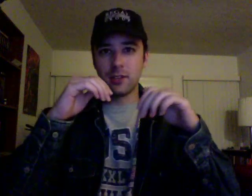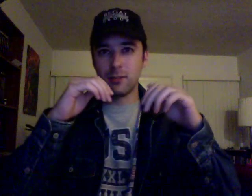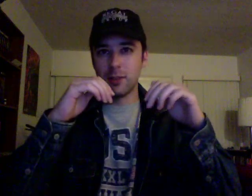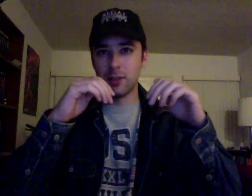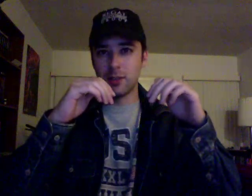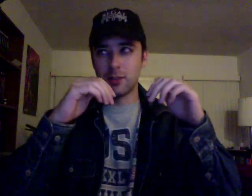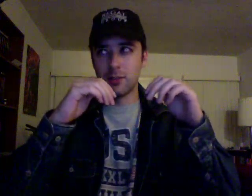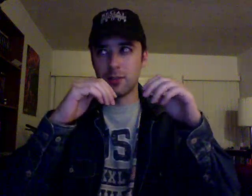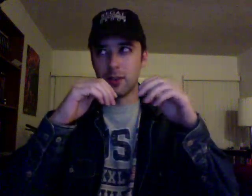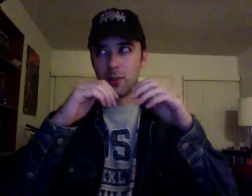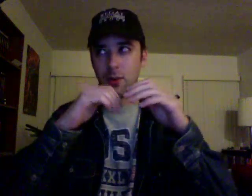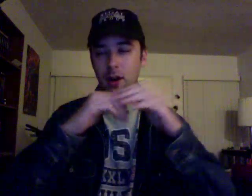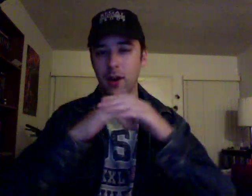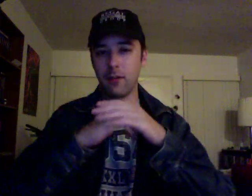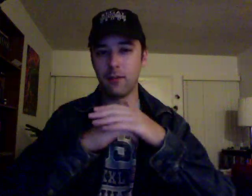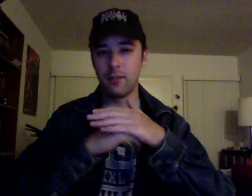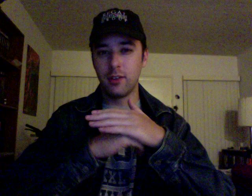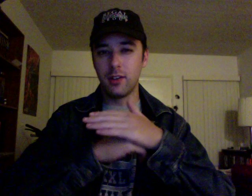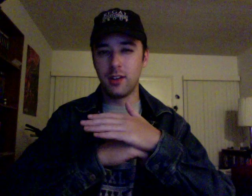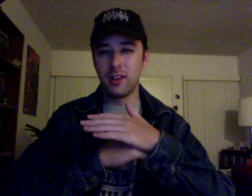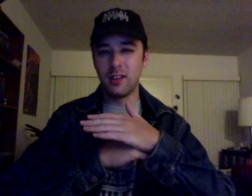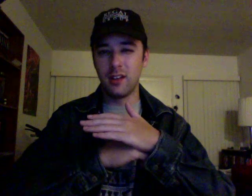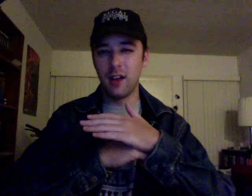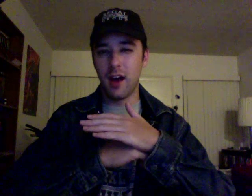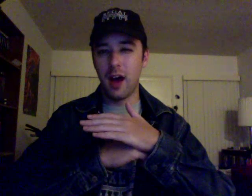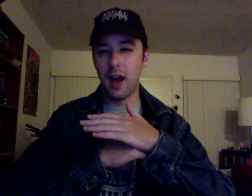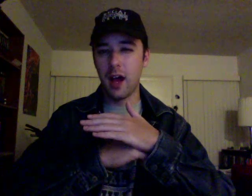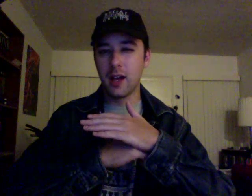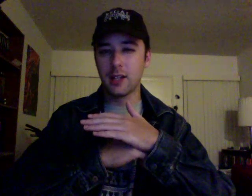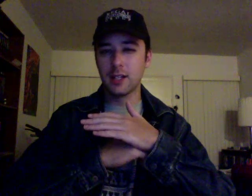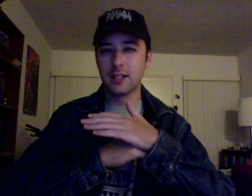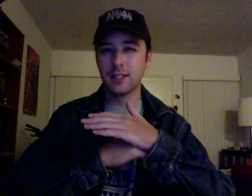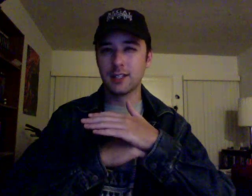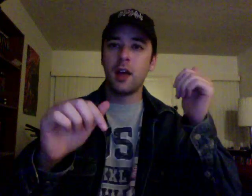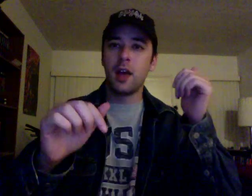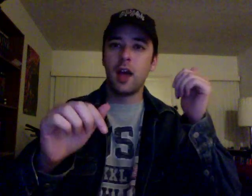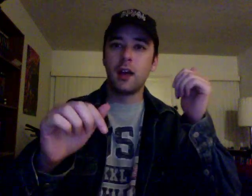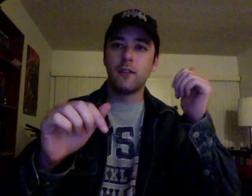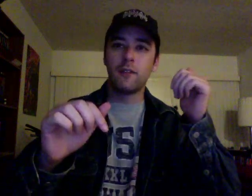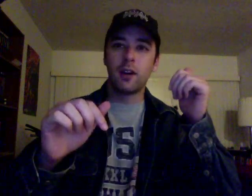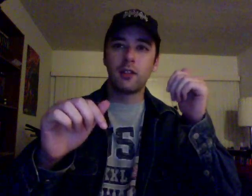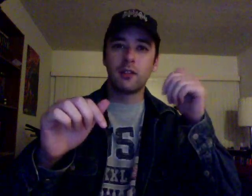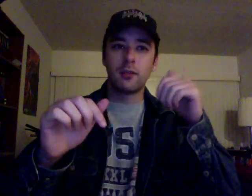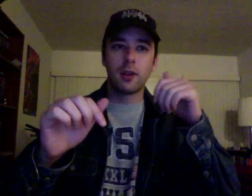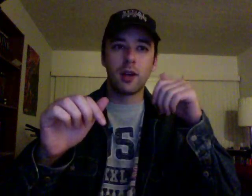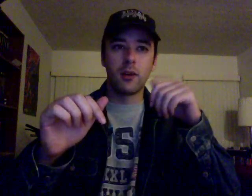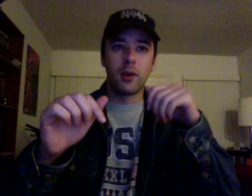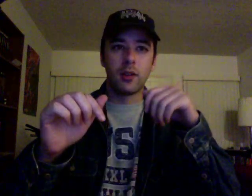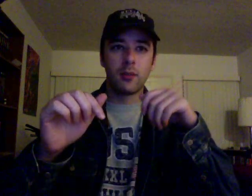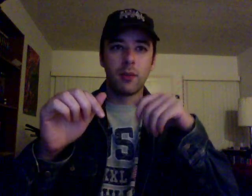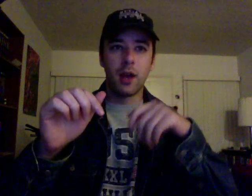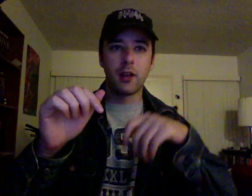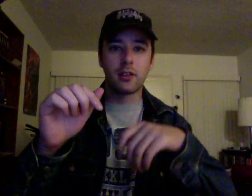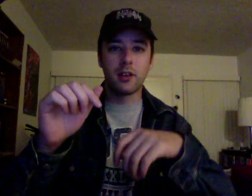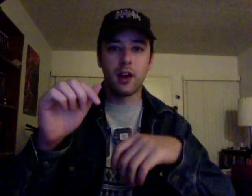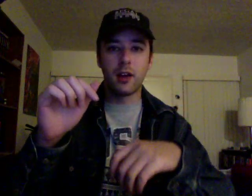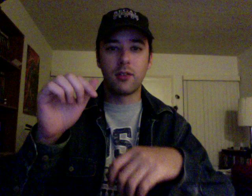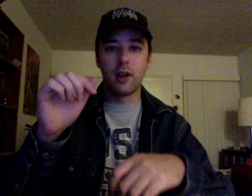monk's tree wife dies. And he finds the ring where the Spanish guy dropped